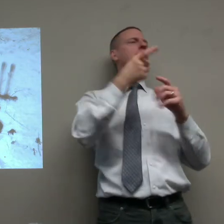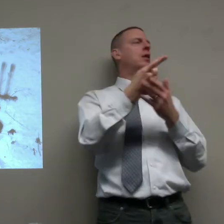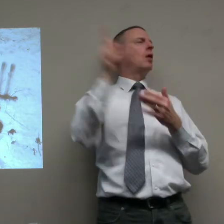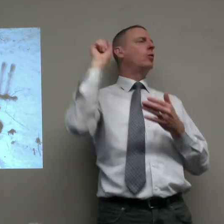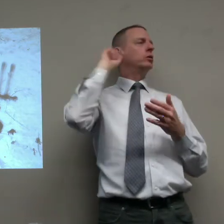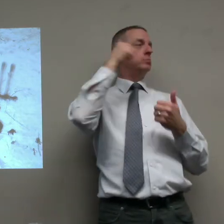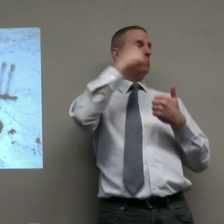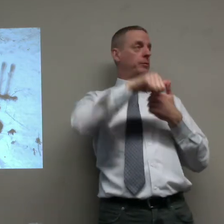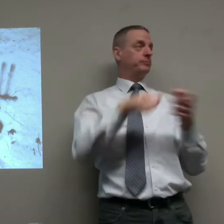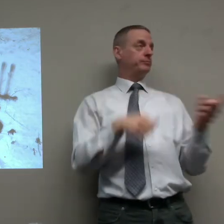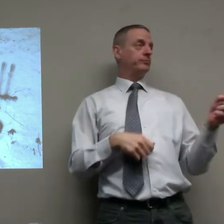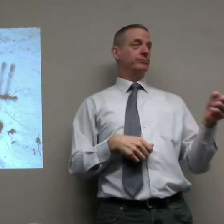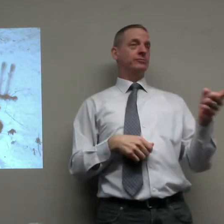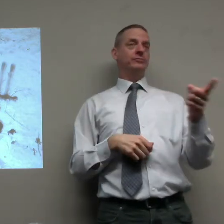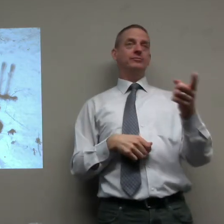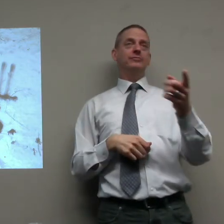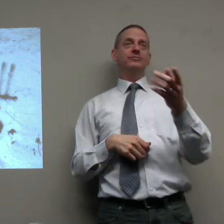What did I preach week? What